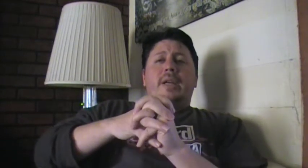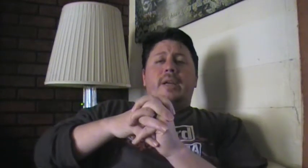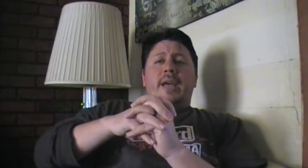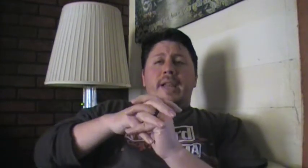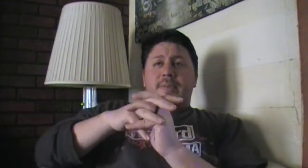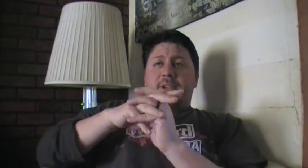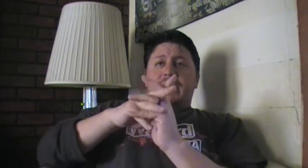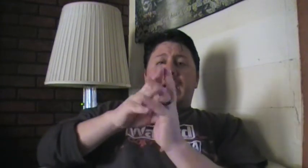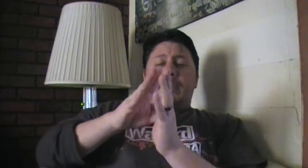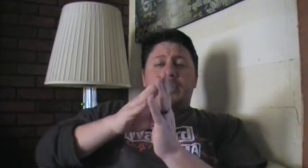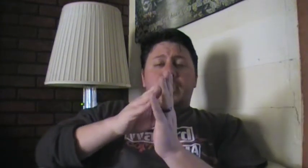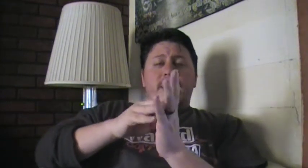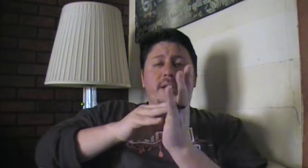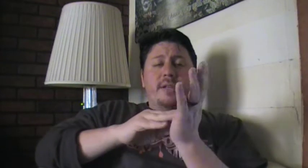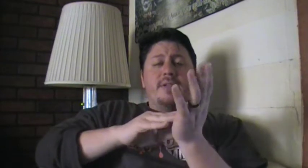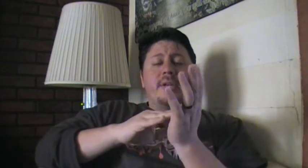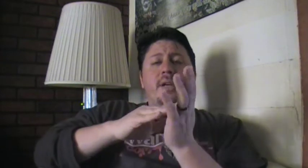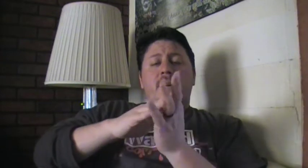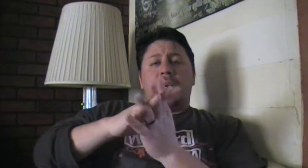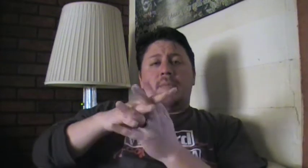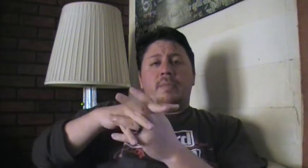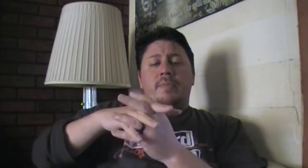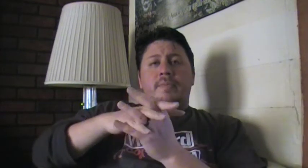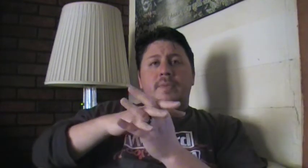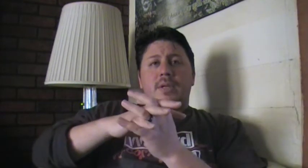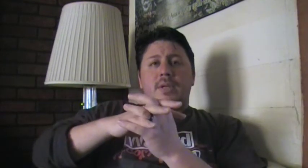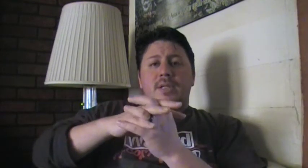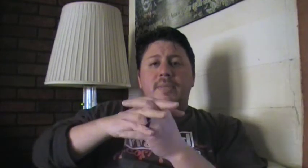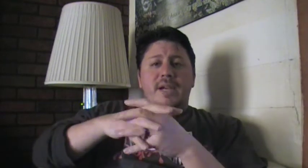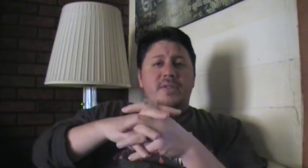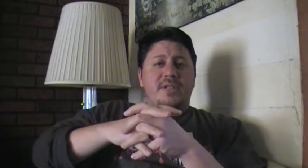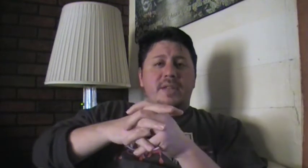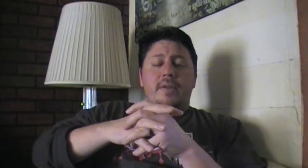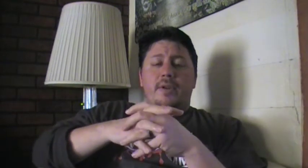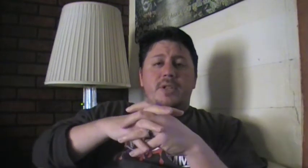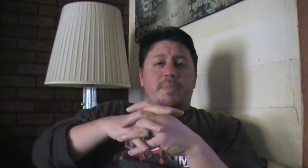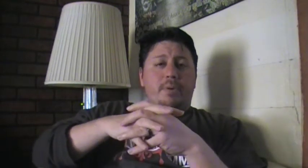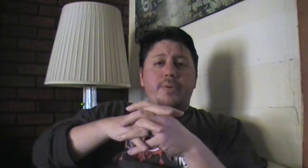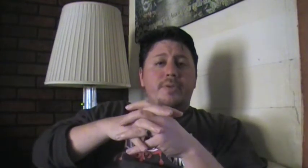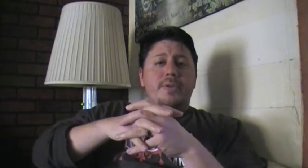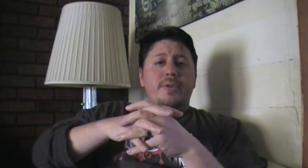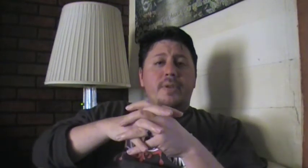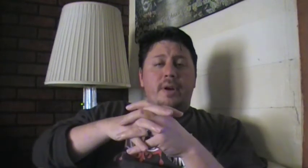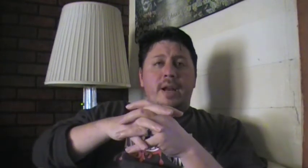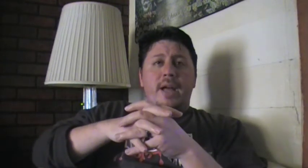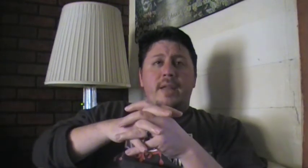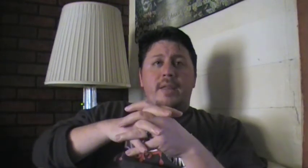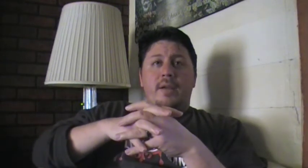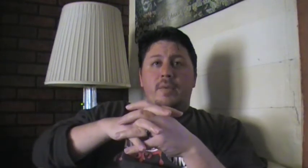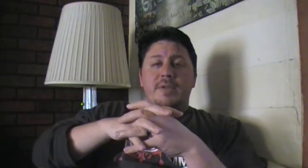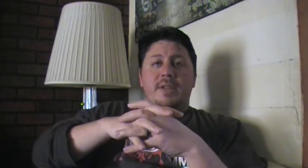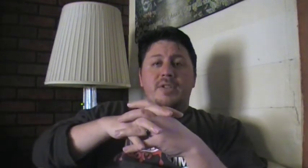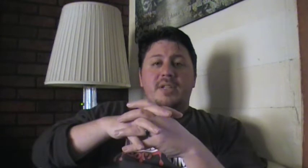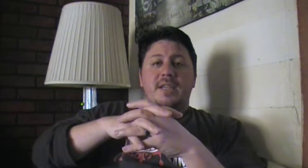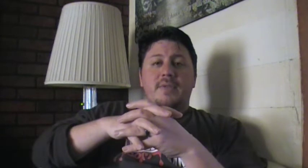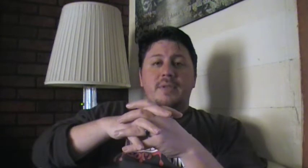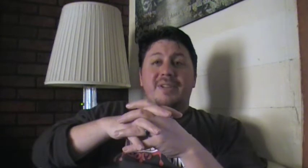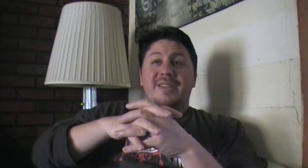And it's because of how much training he does. Some guys just in there, they're just brutes. The reason why they're successful is because